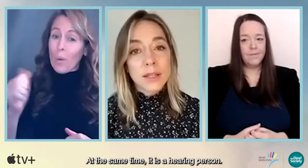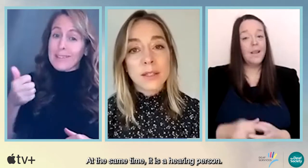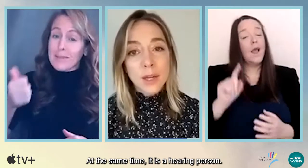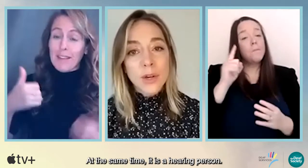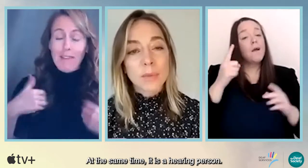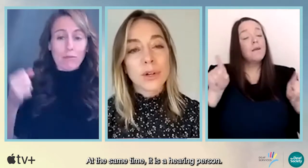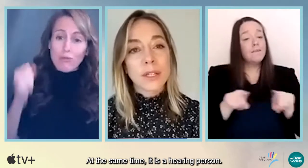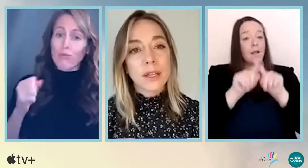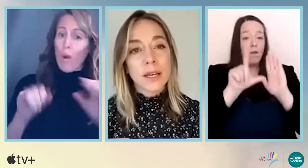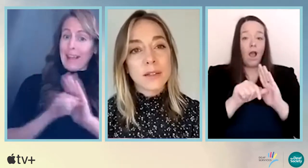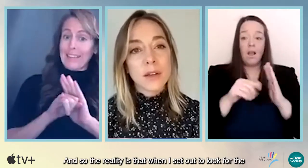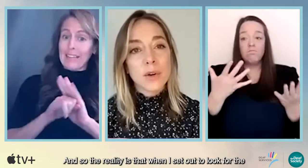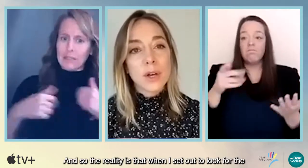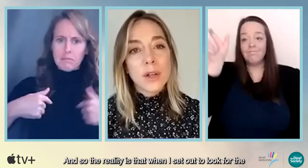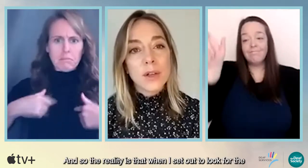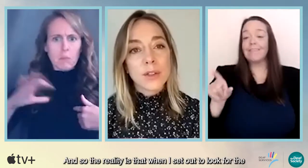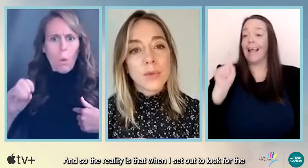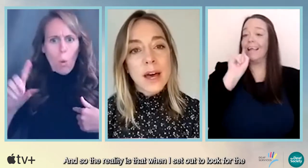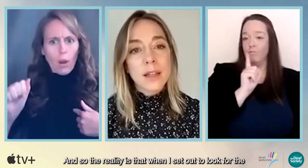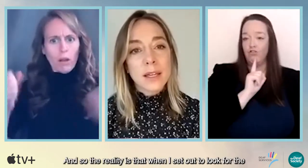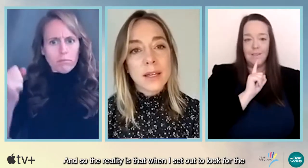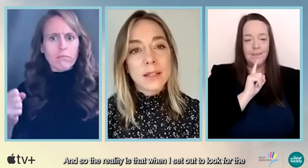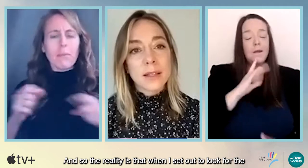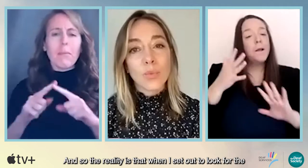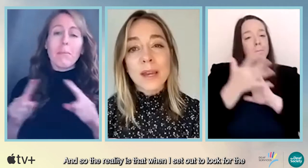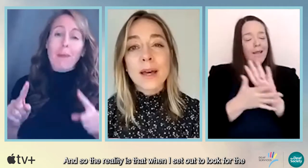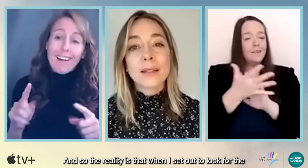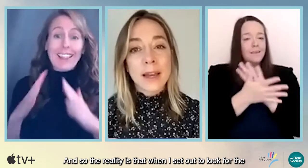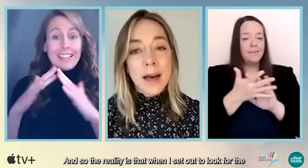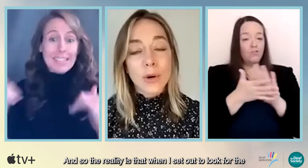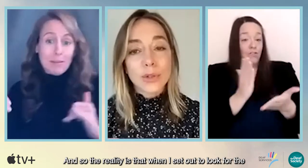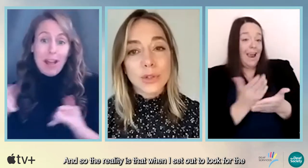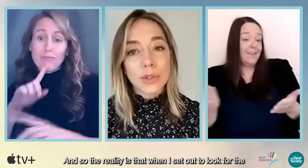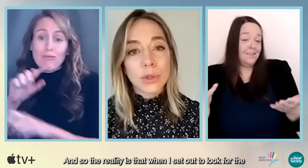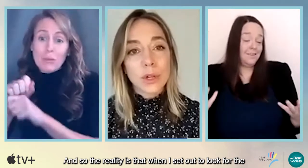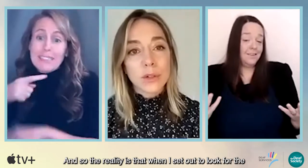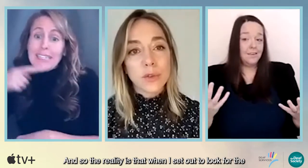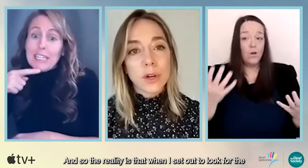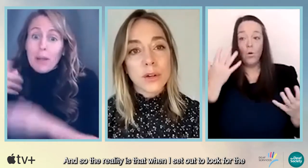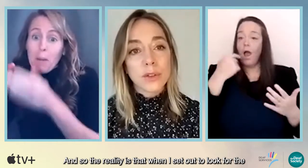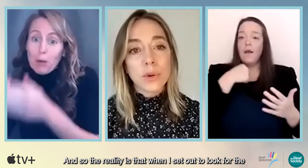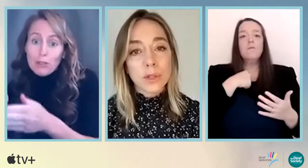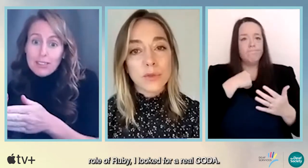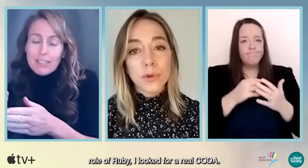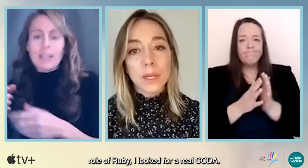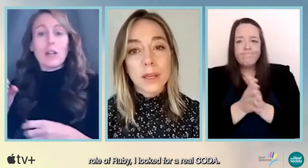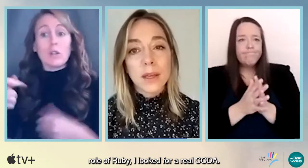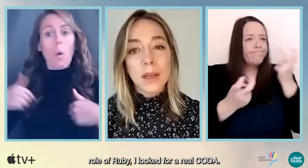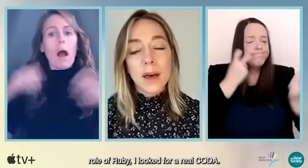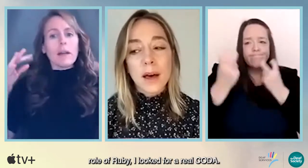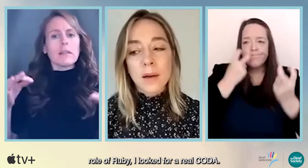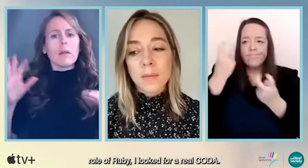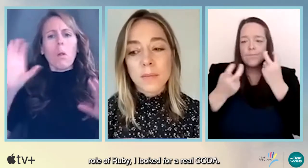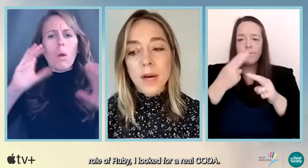is a hearing person. And so, the reality is that when I set out to look for the role of Ruby,